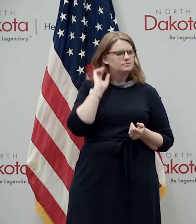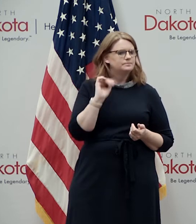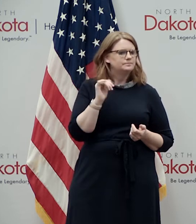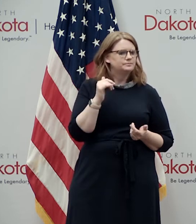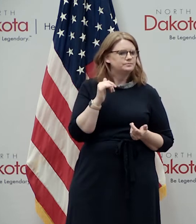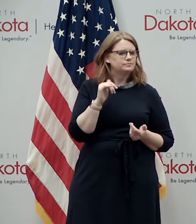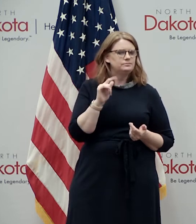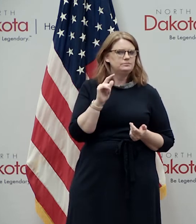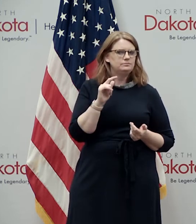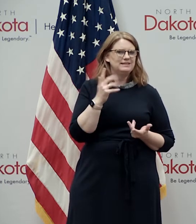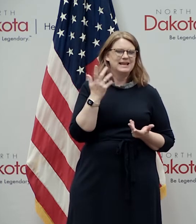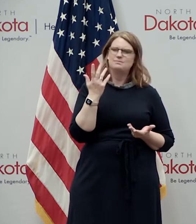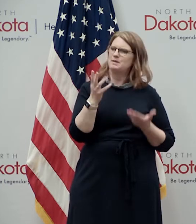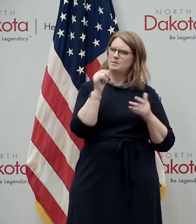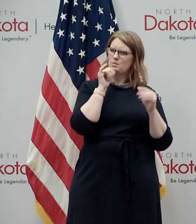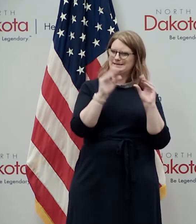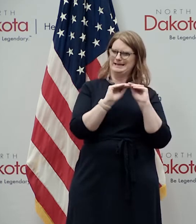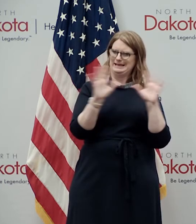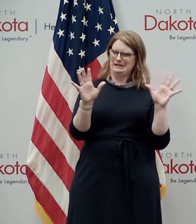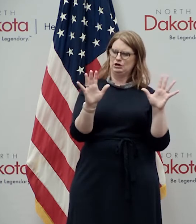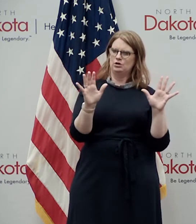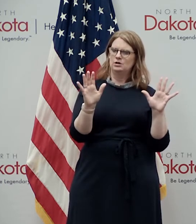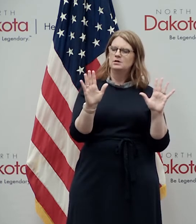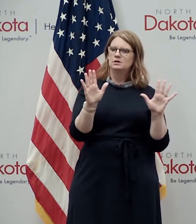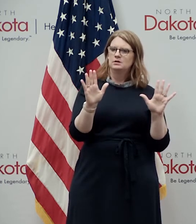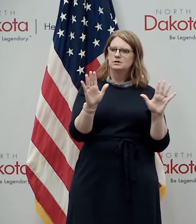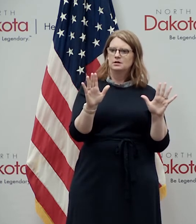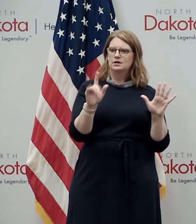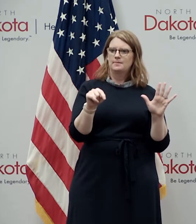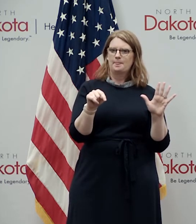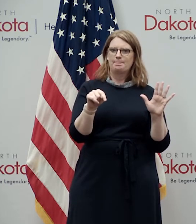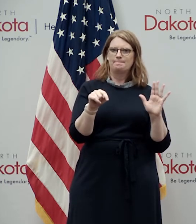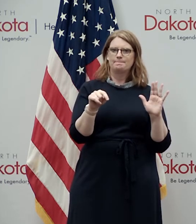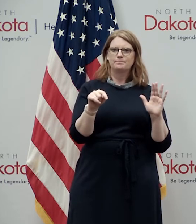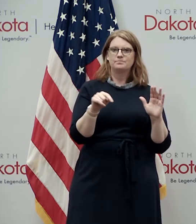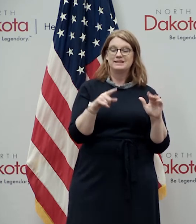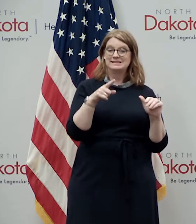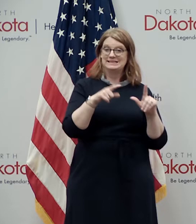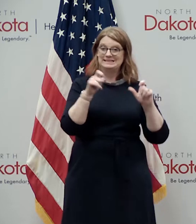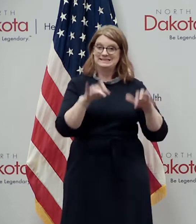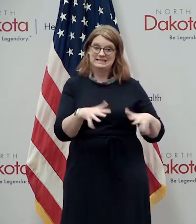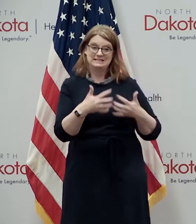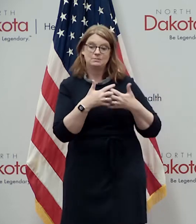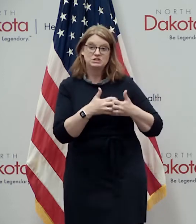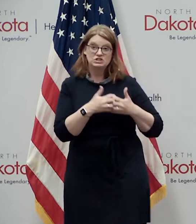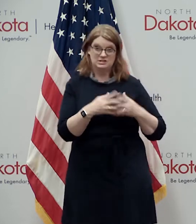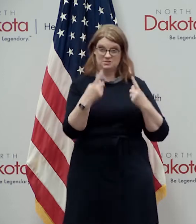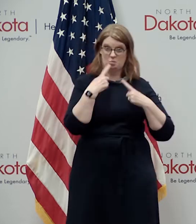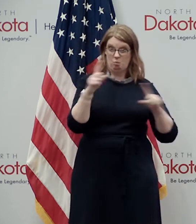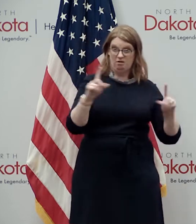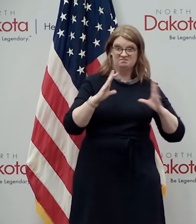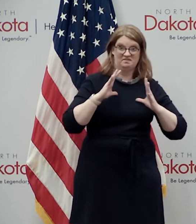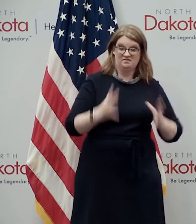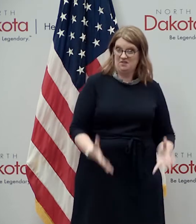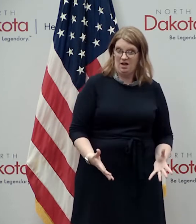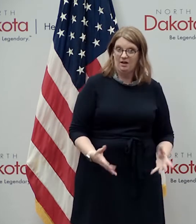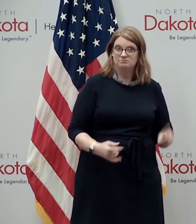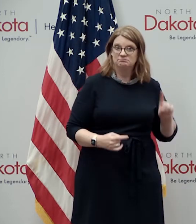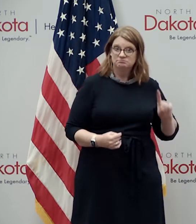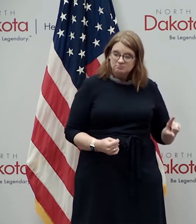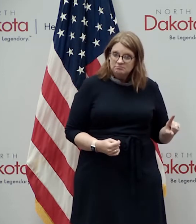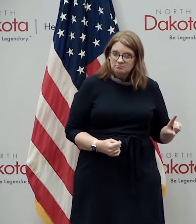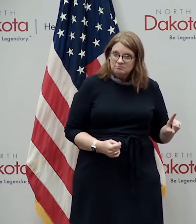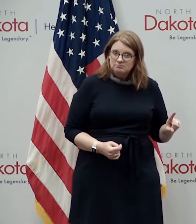lane maybe i wasn't super clear as i was zipping through that but we actually did this was the testing machines all worked uh we had uh